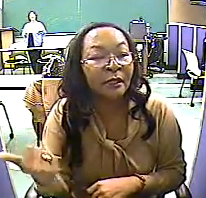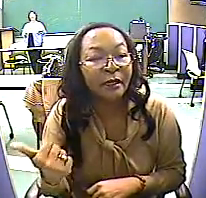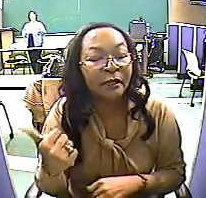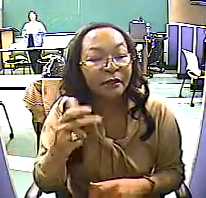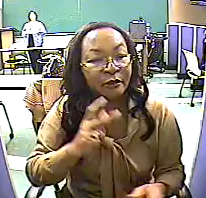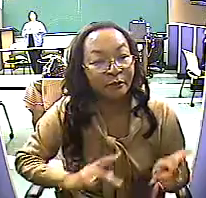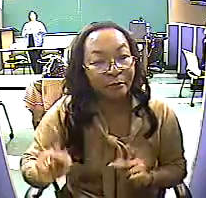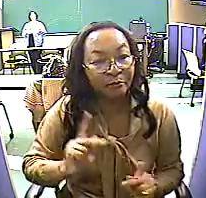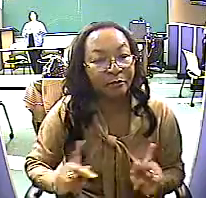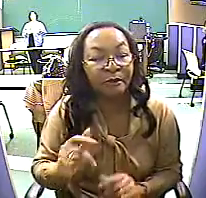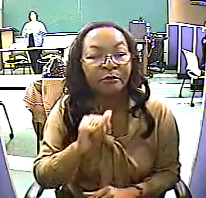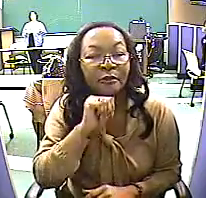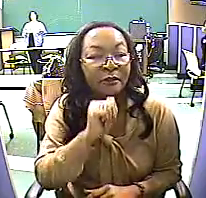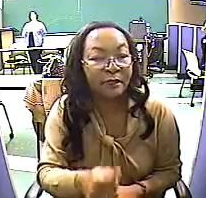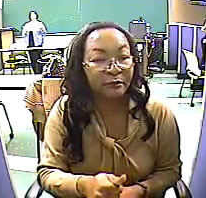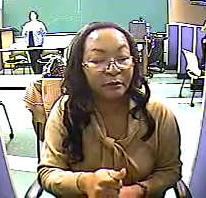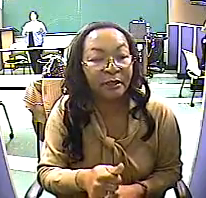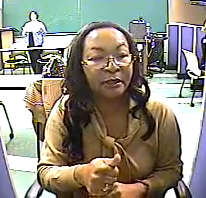optimism is a choice.